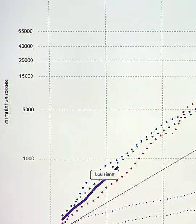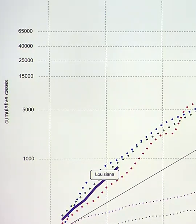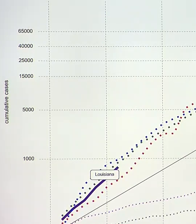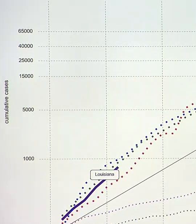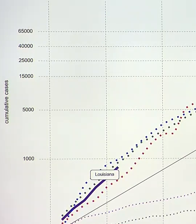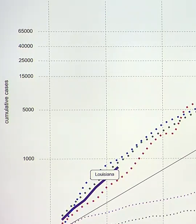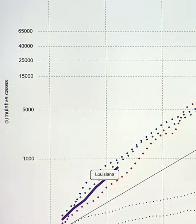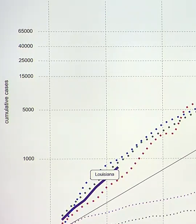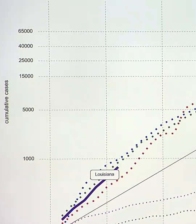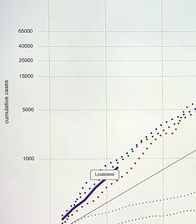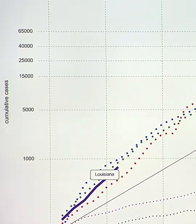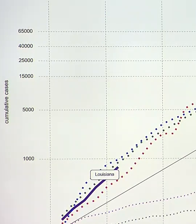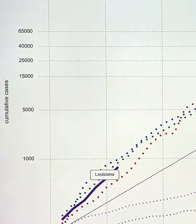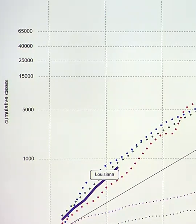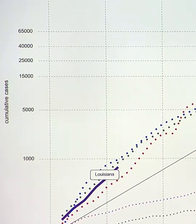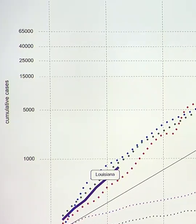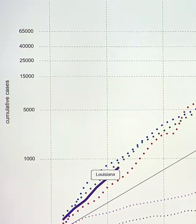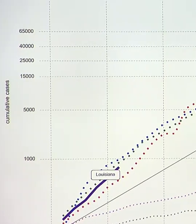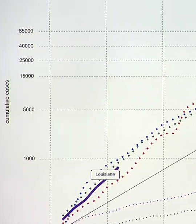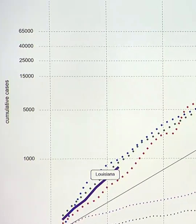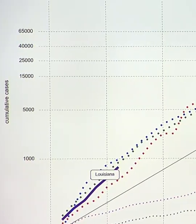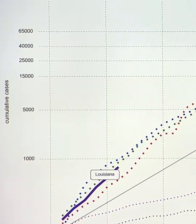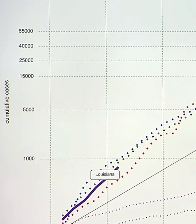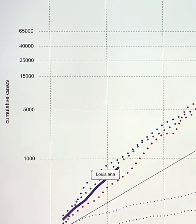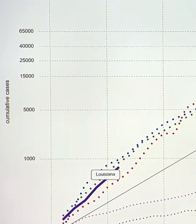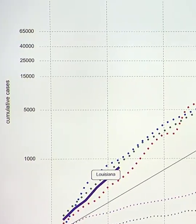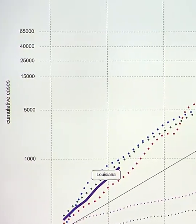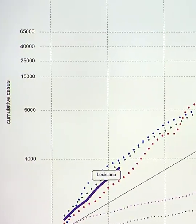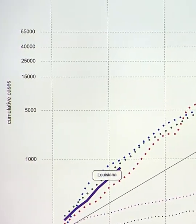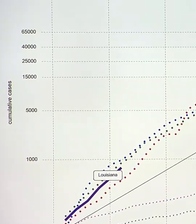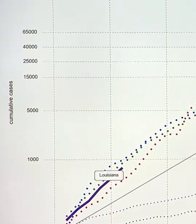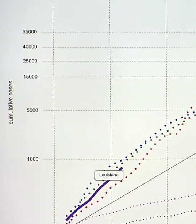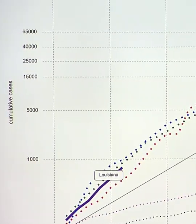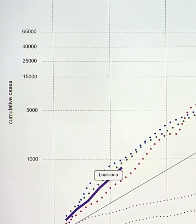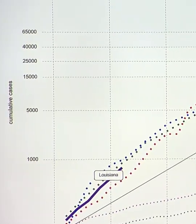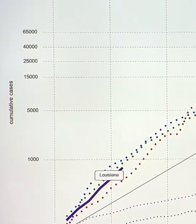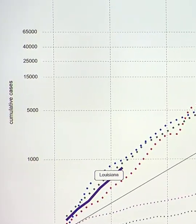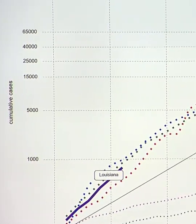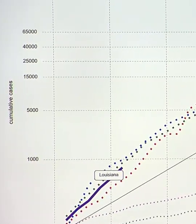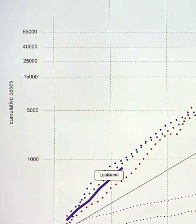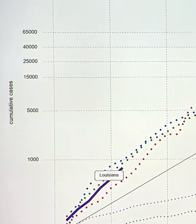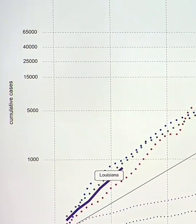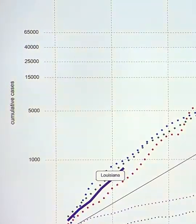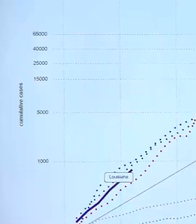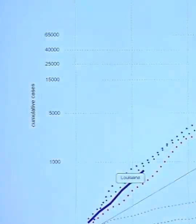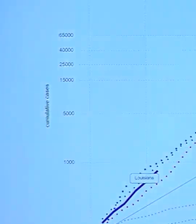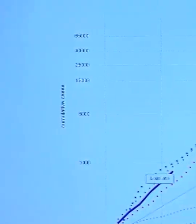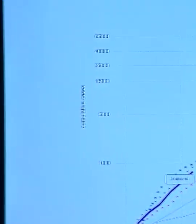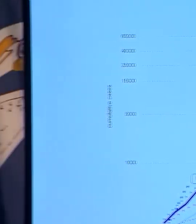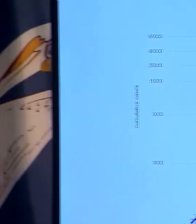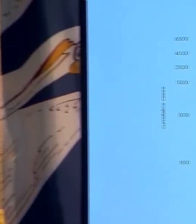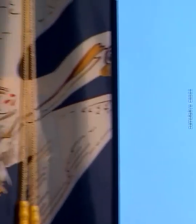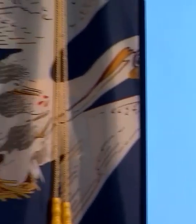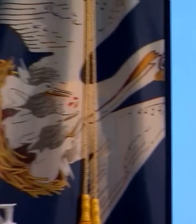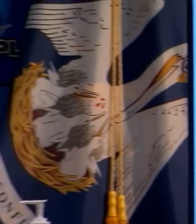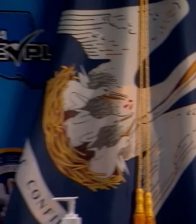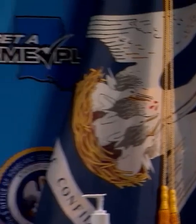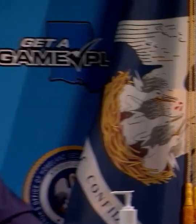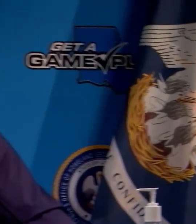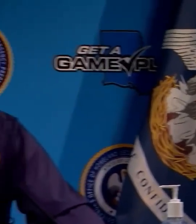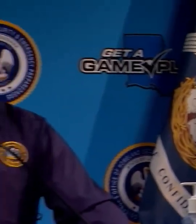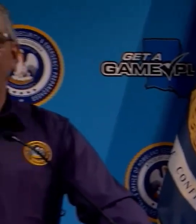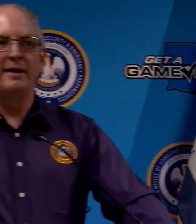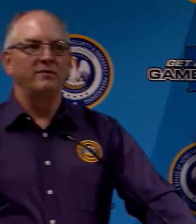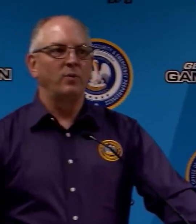you know it's it's sort of like a slow moving ocean liner or tanker on the mississippi river you've got to start